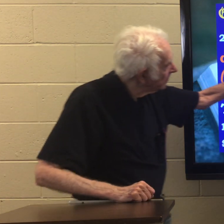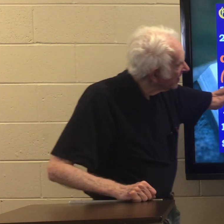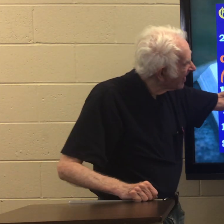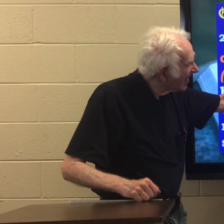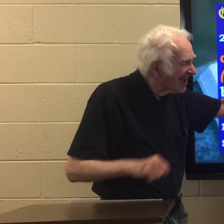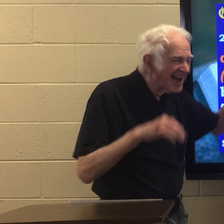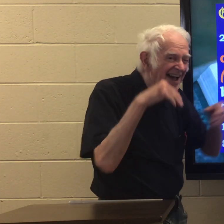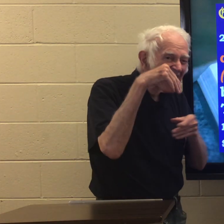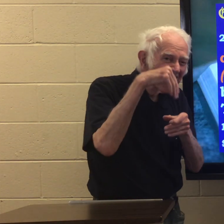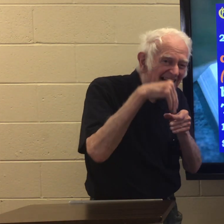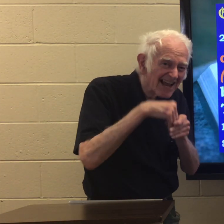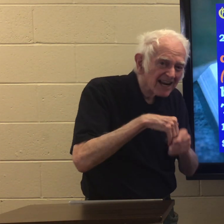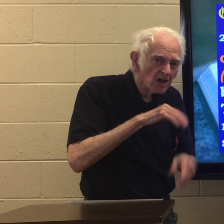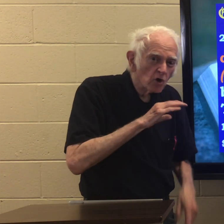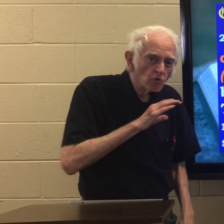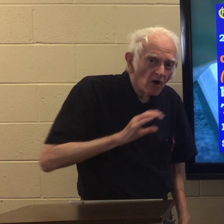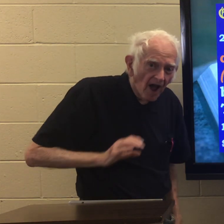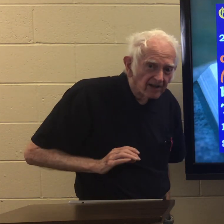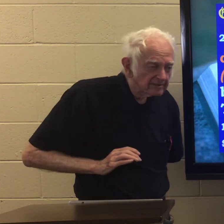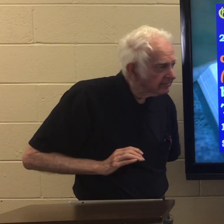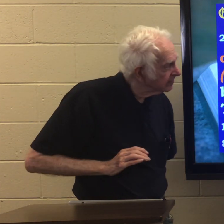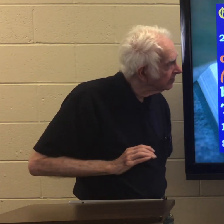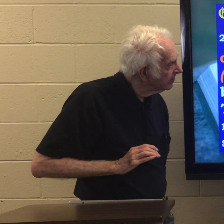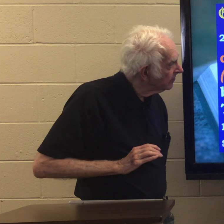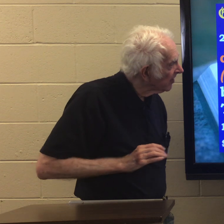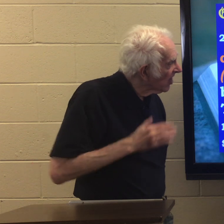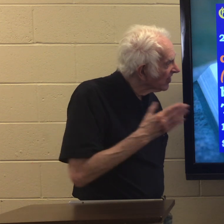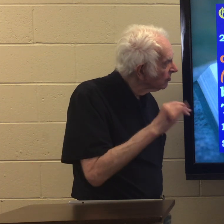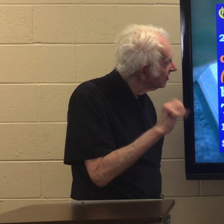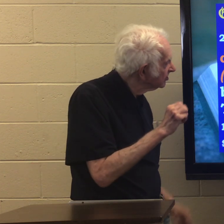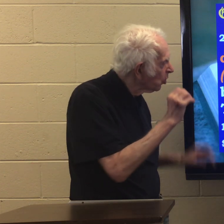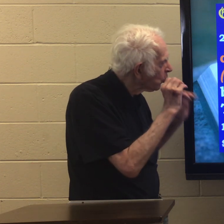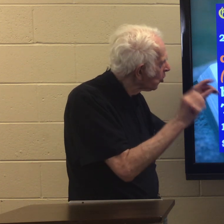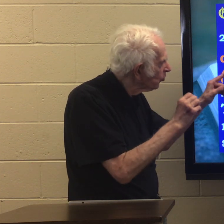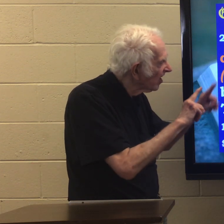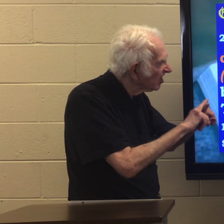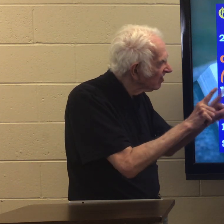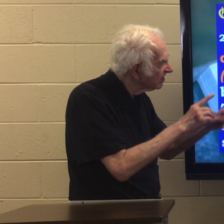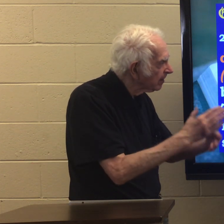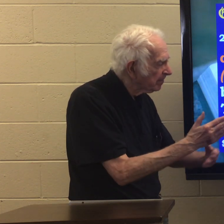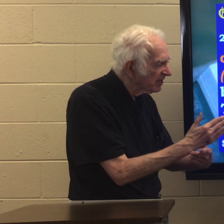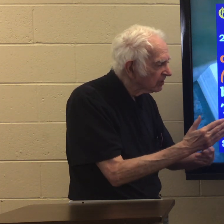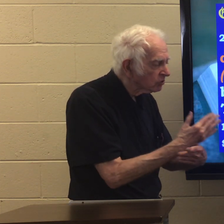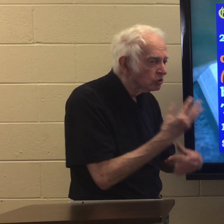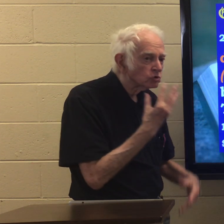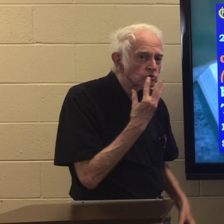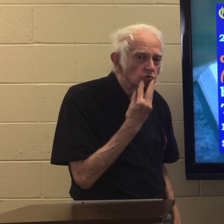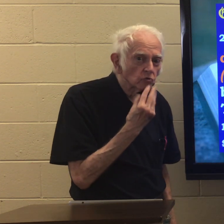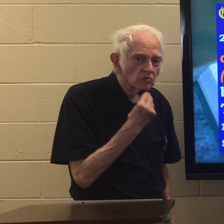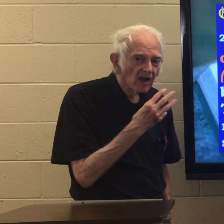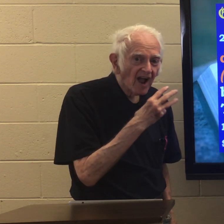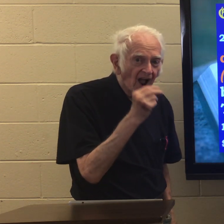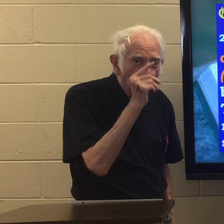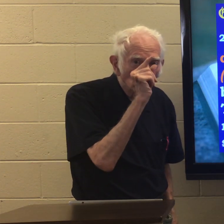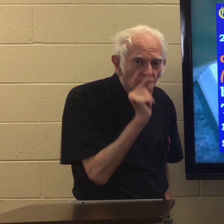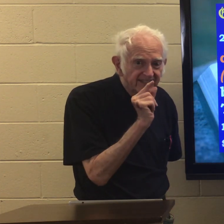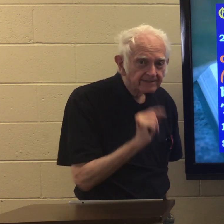It says in now in Christ there is no difference between Jew and Greek.